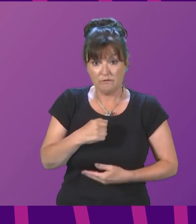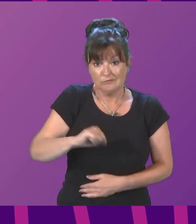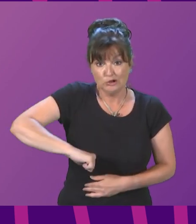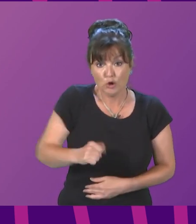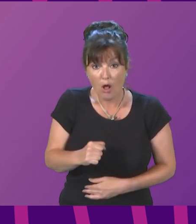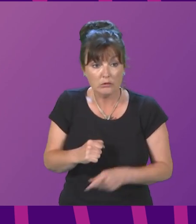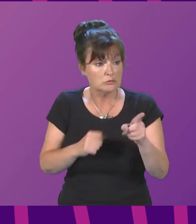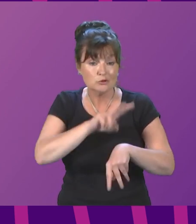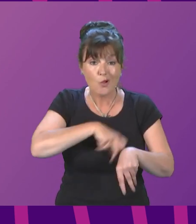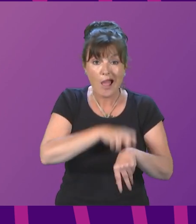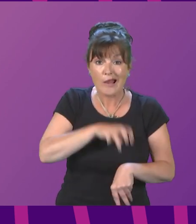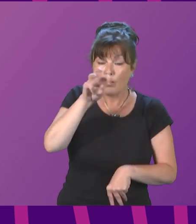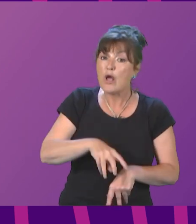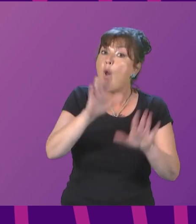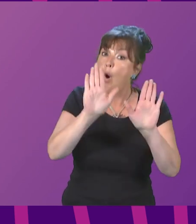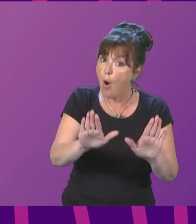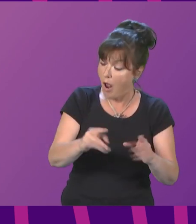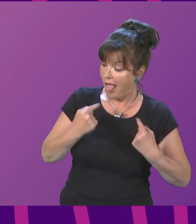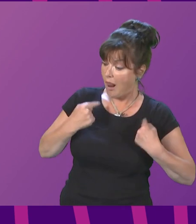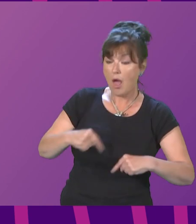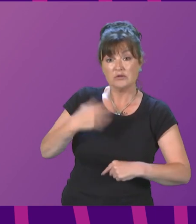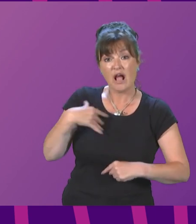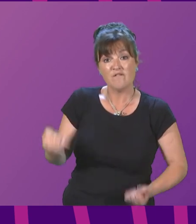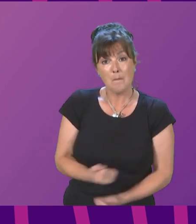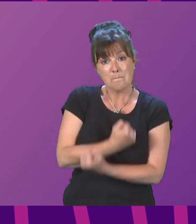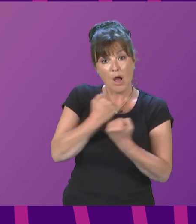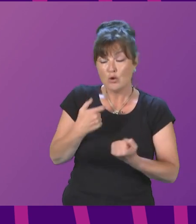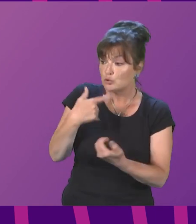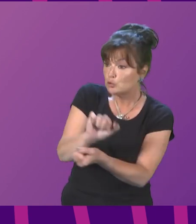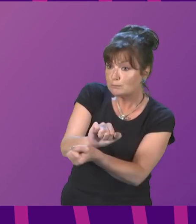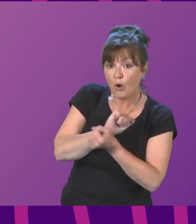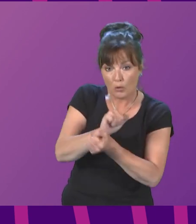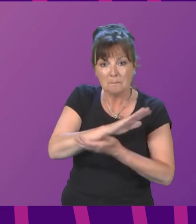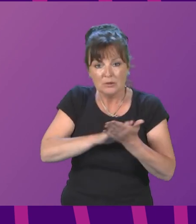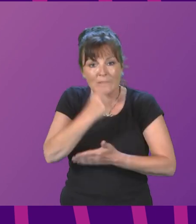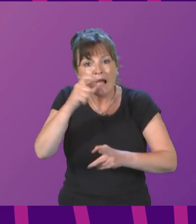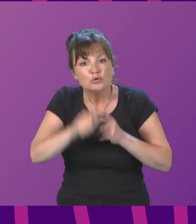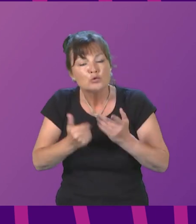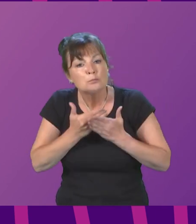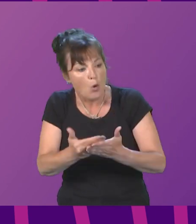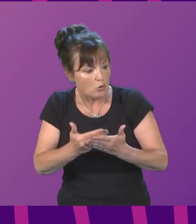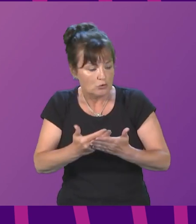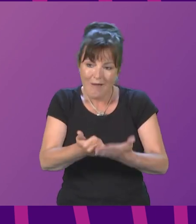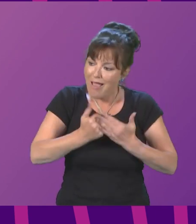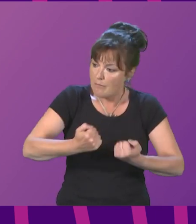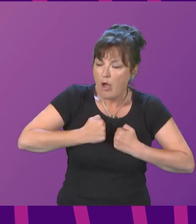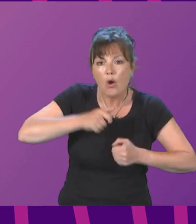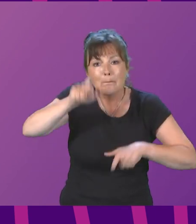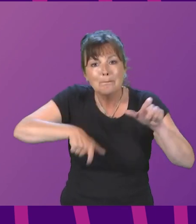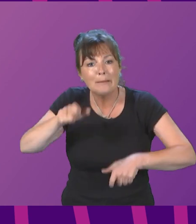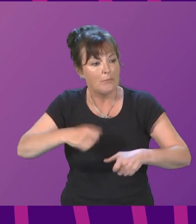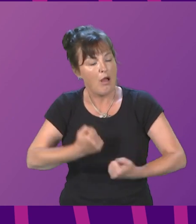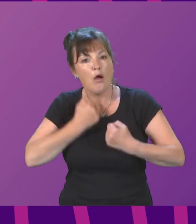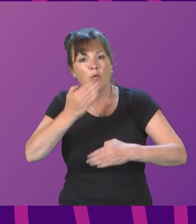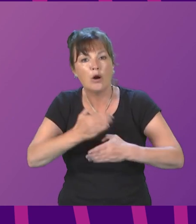powers to borrow so that we can do more to help public services and workers. Finally, Presiding Officer, if reports